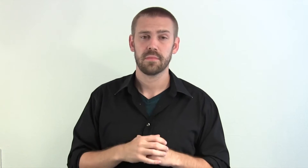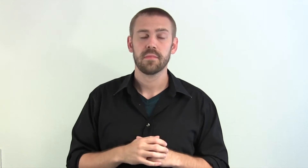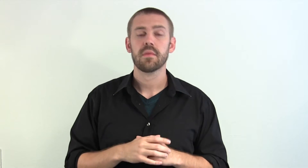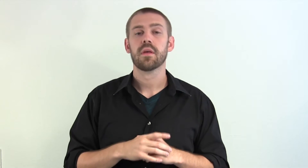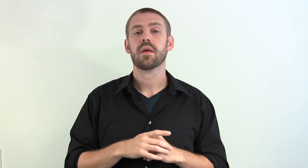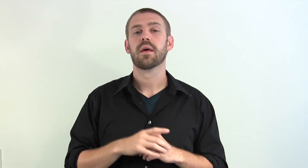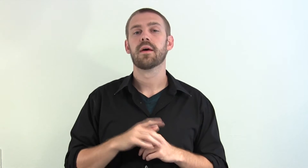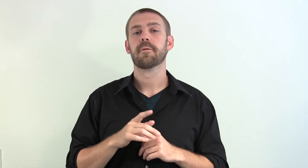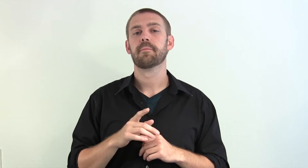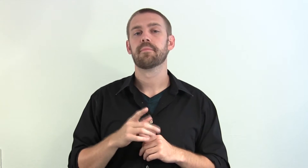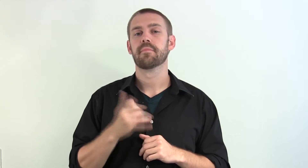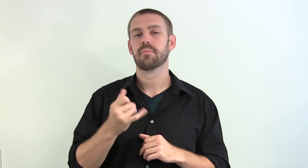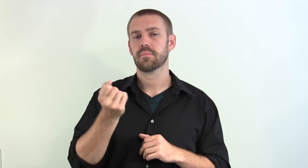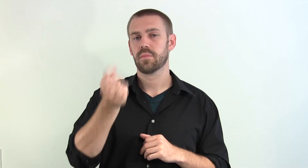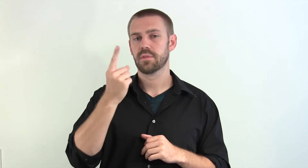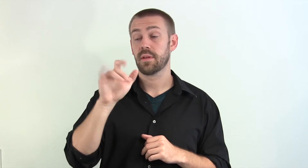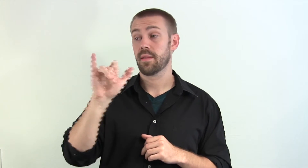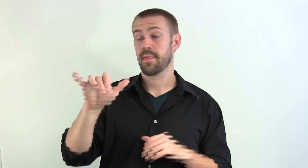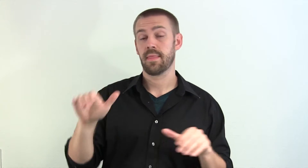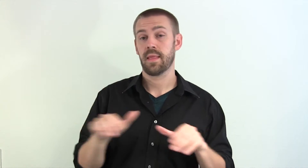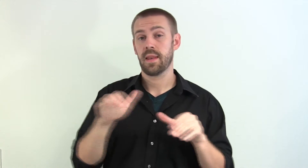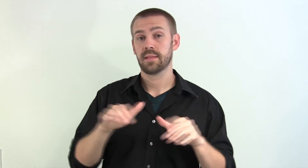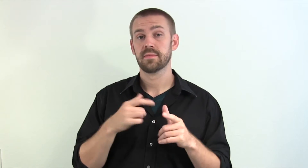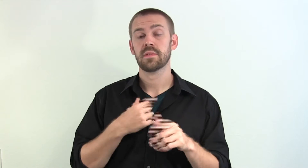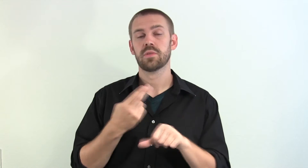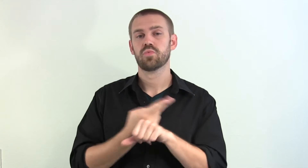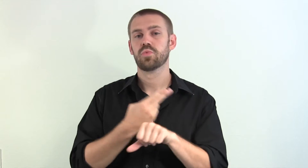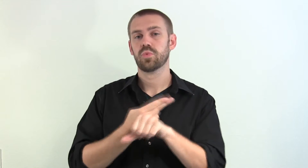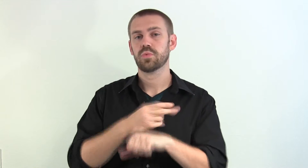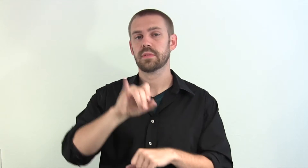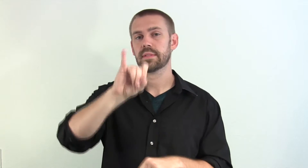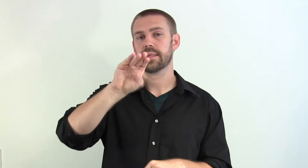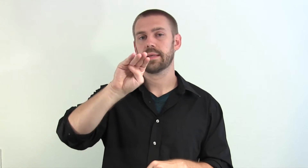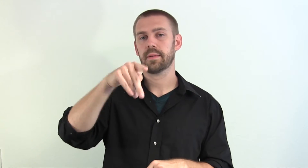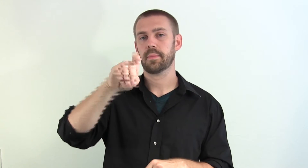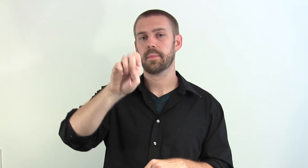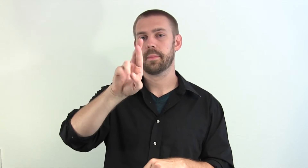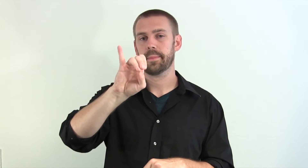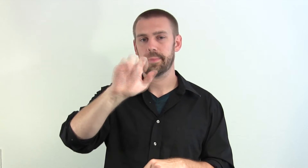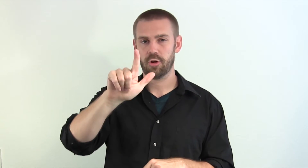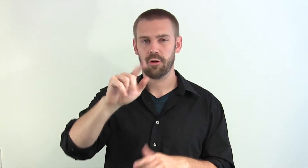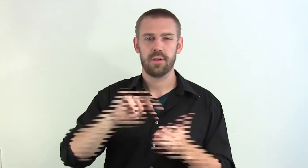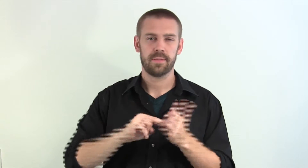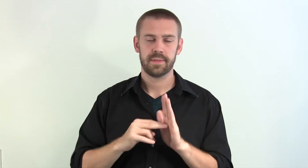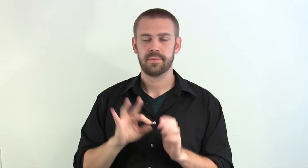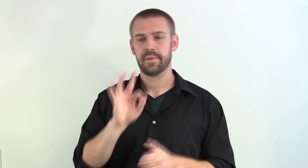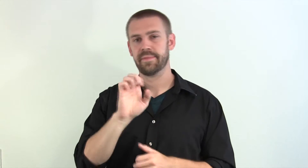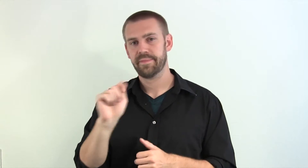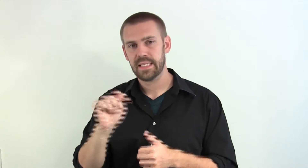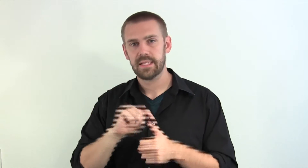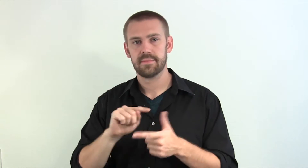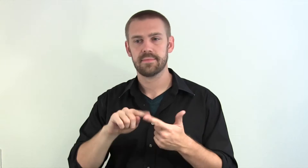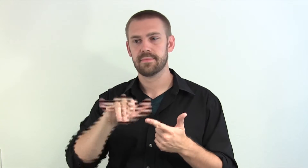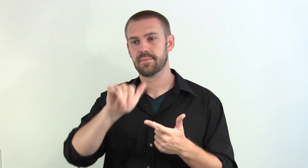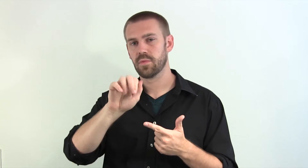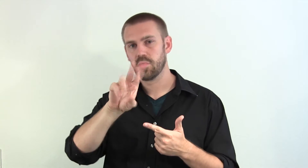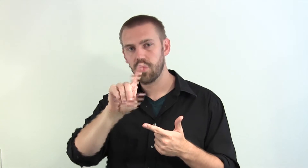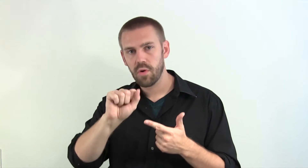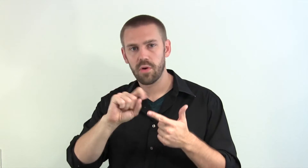really amazing. Now understand that the activity does use the imperial system. Meaning it's in feet, yards, and those sorts